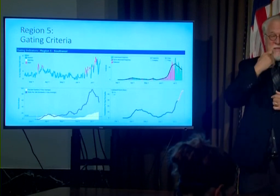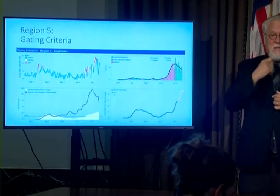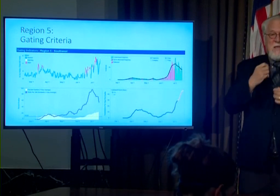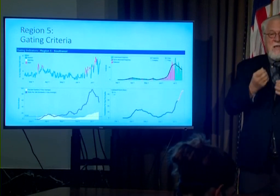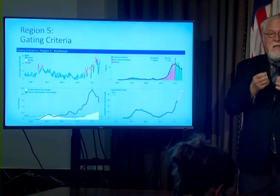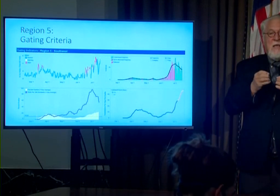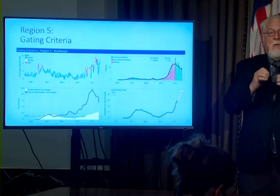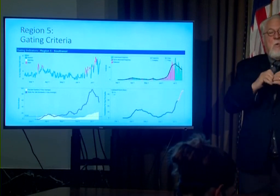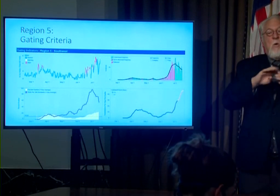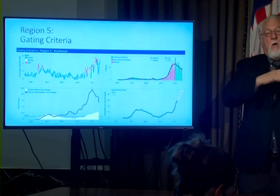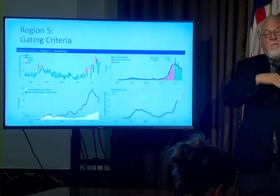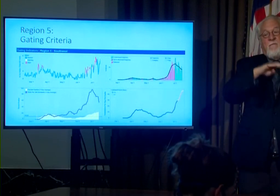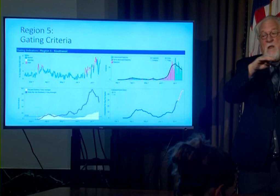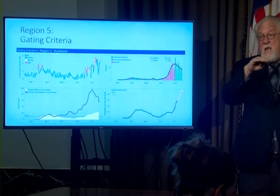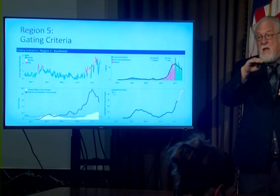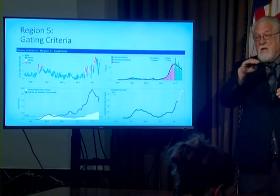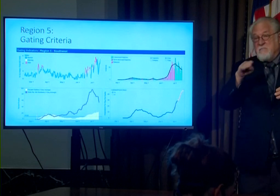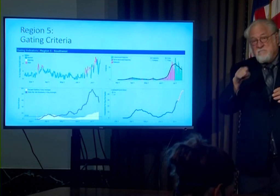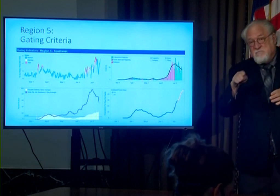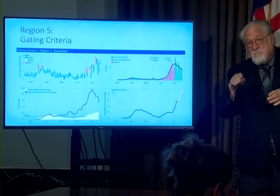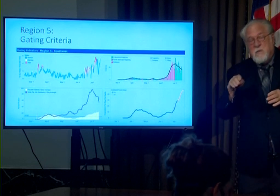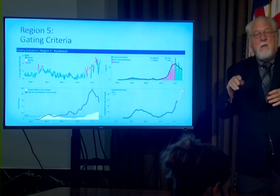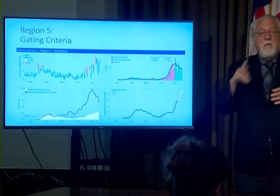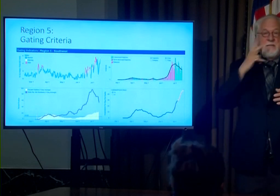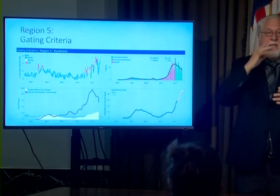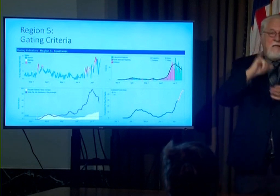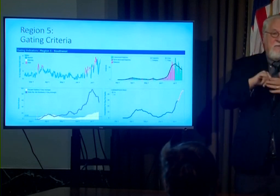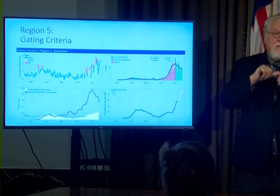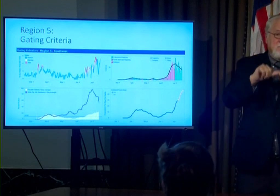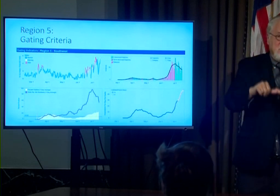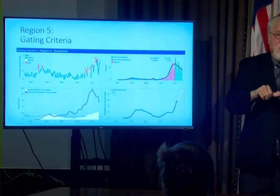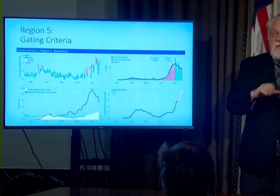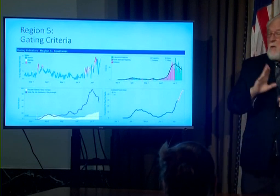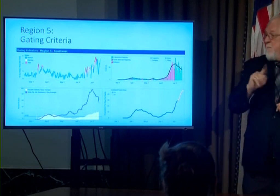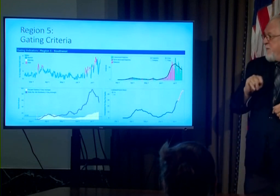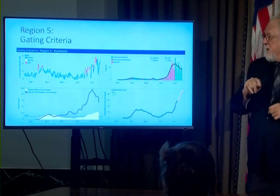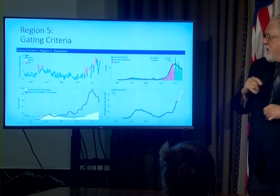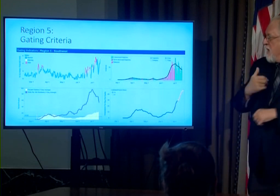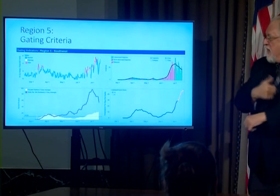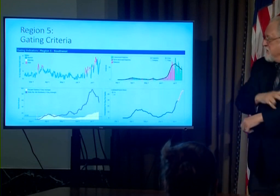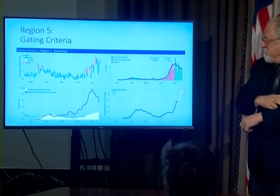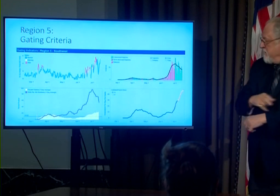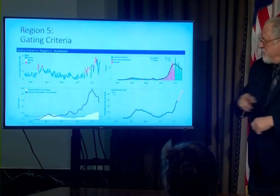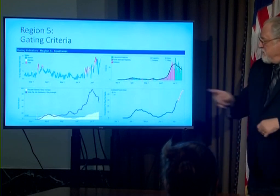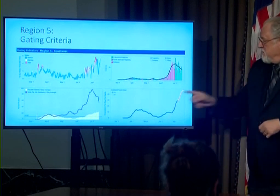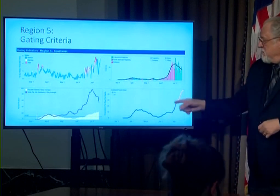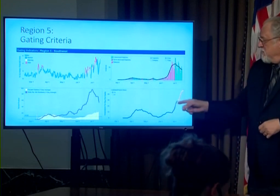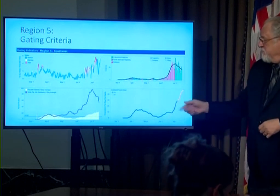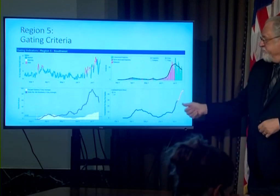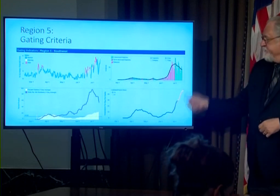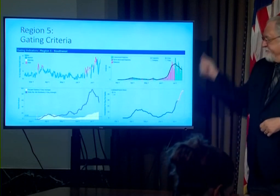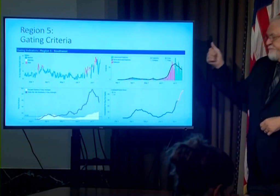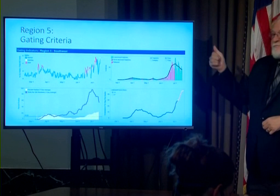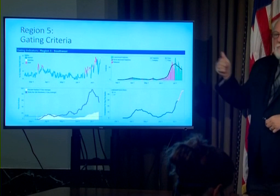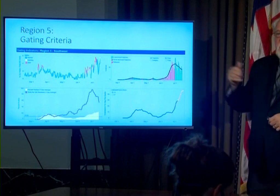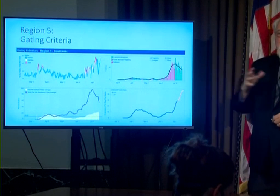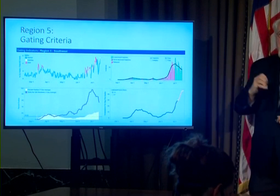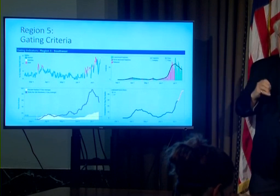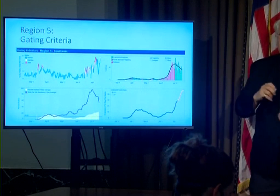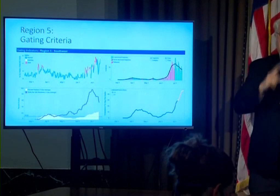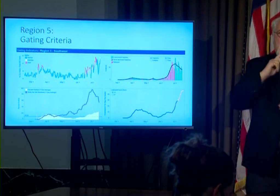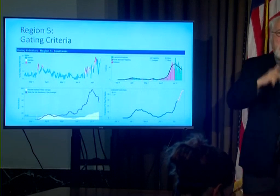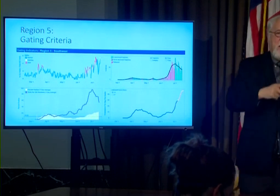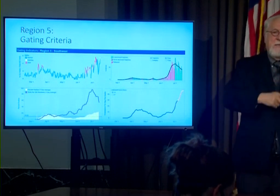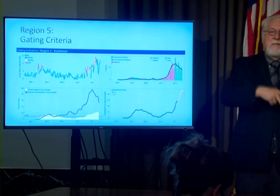flattening and maybe decreasing we'll see if that if that stays steady but with hospitalizations taking a sharp incline and again being around double